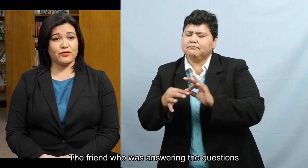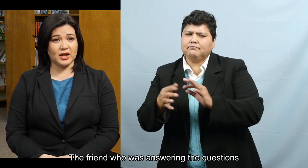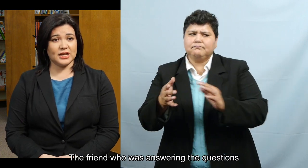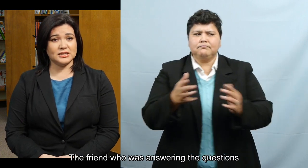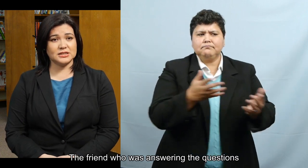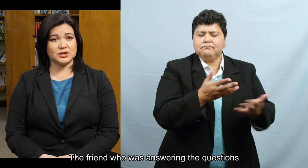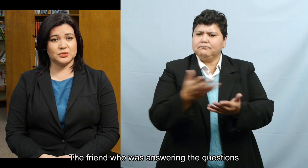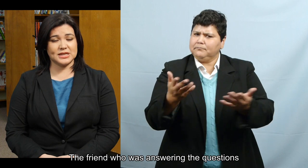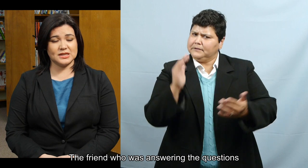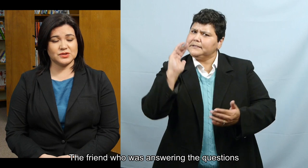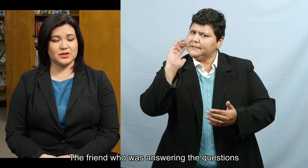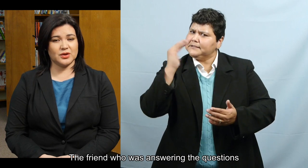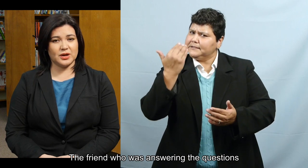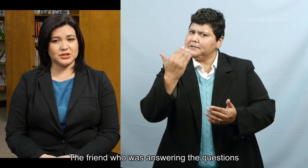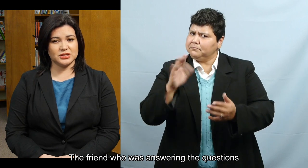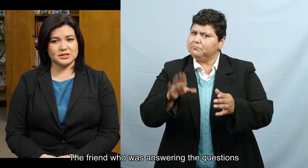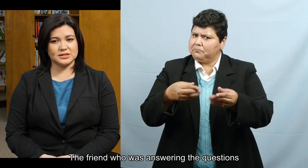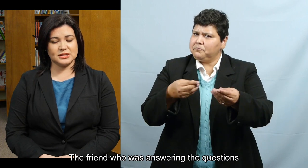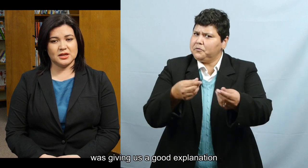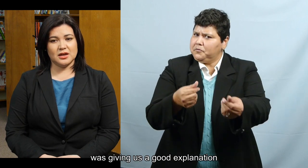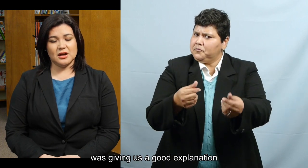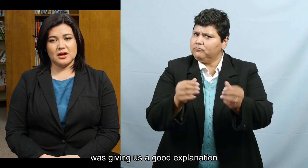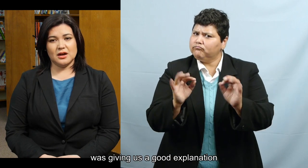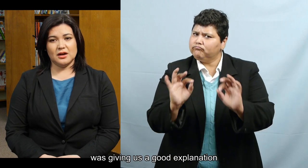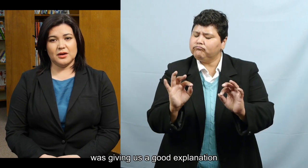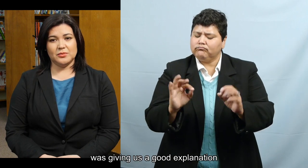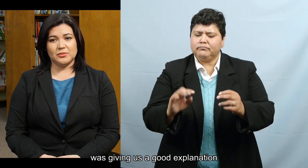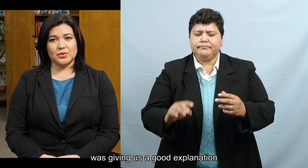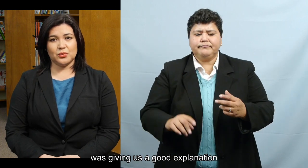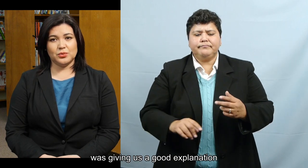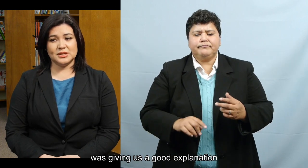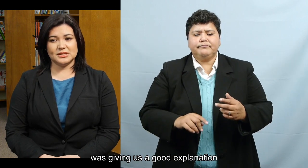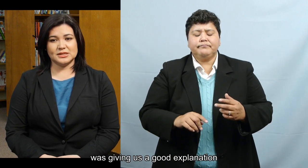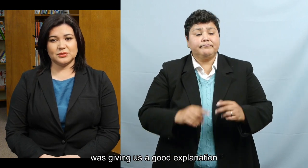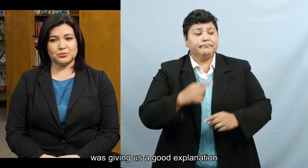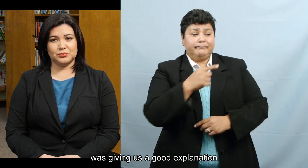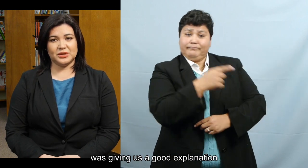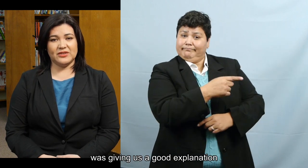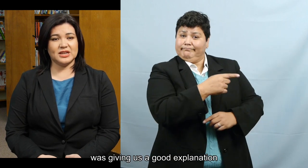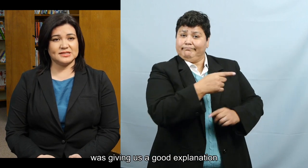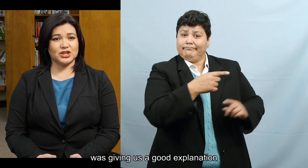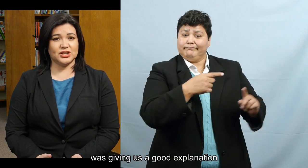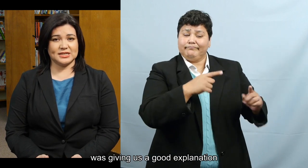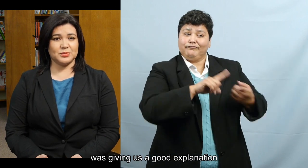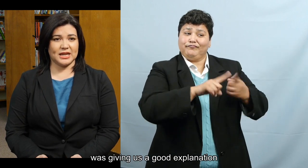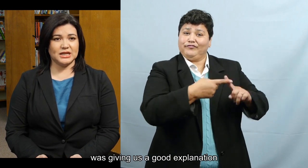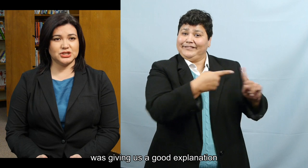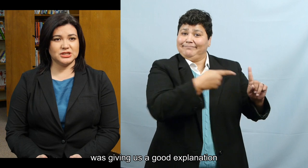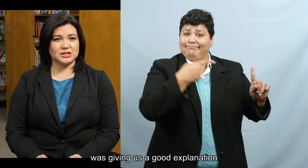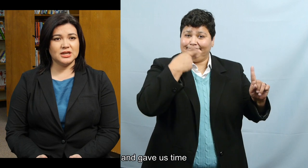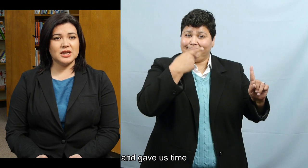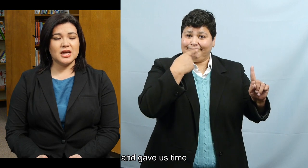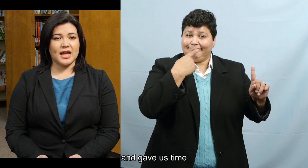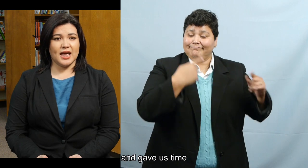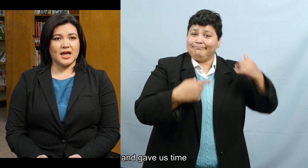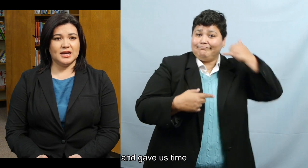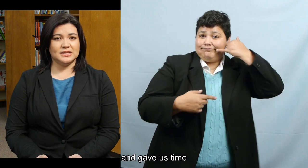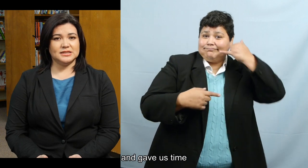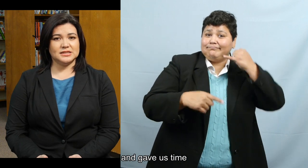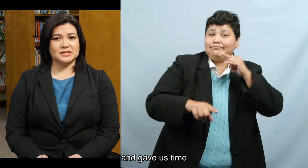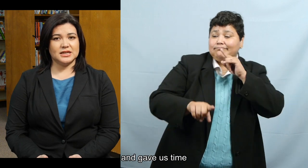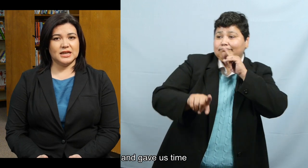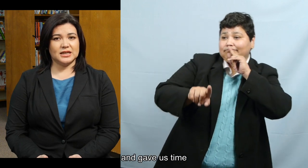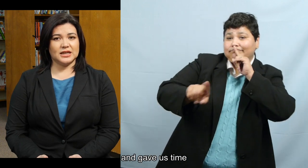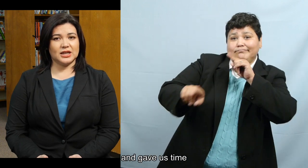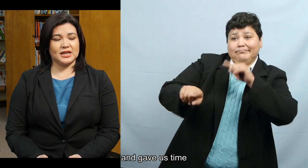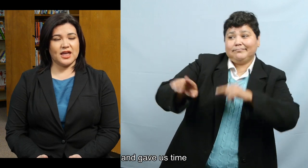friend who was answering the questions was giving us a good explanation and